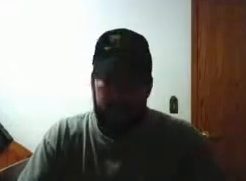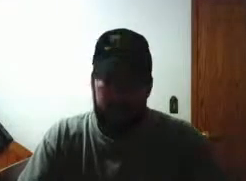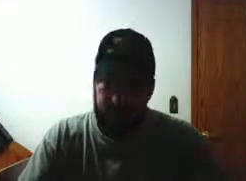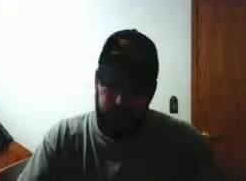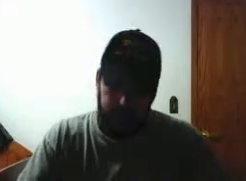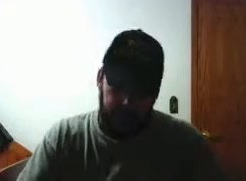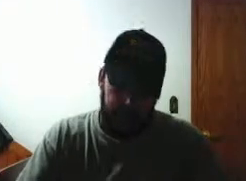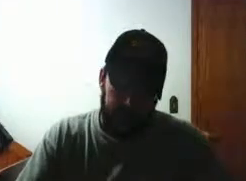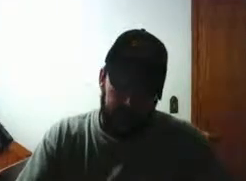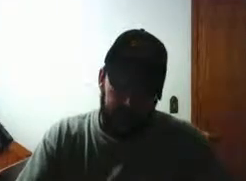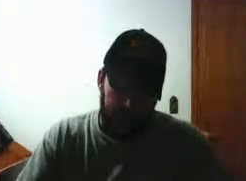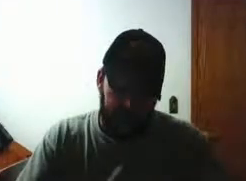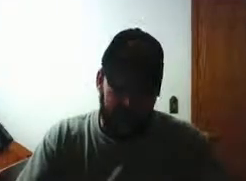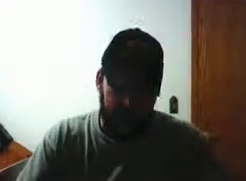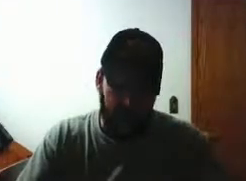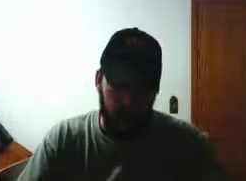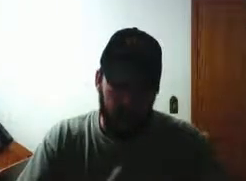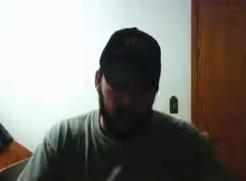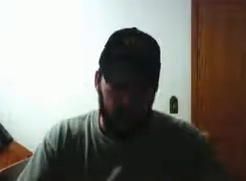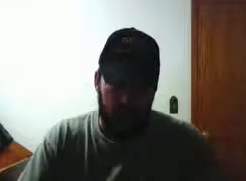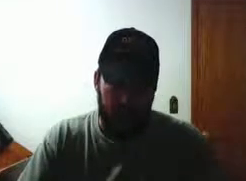end time watchman told y'all a while back